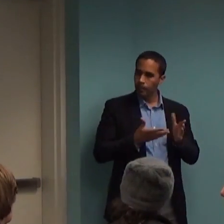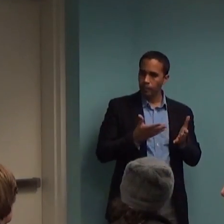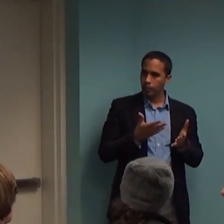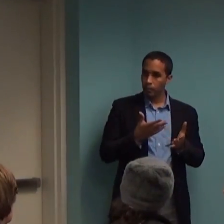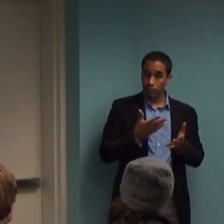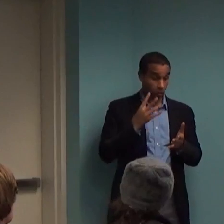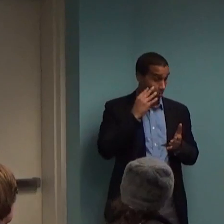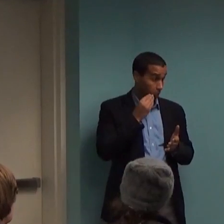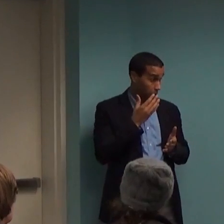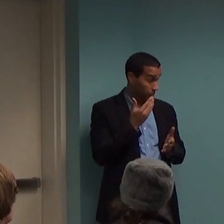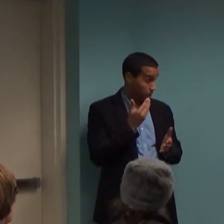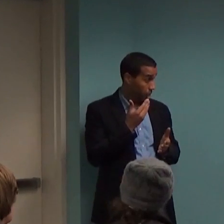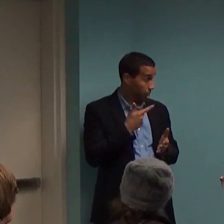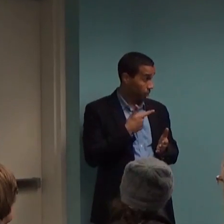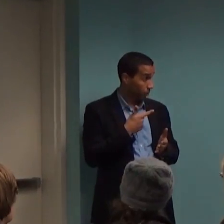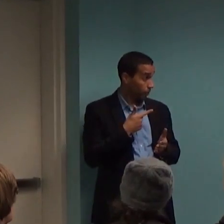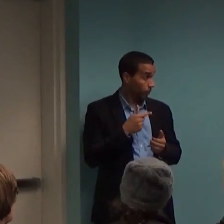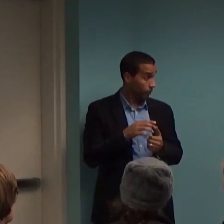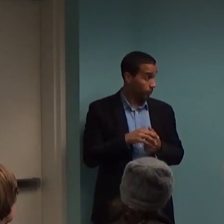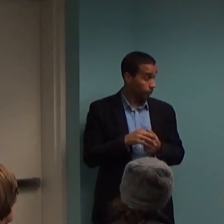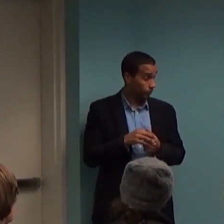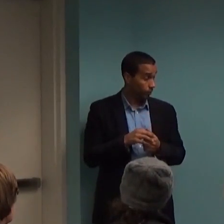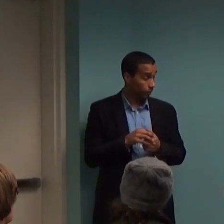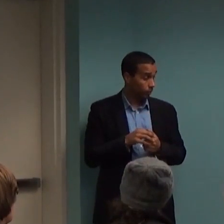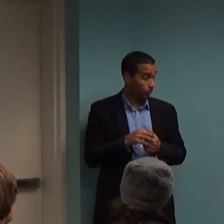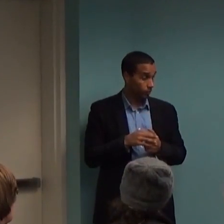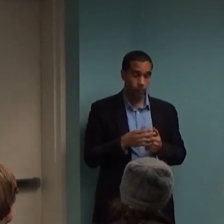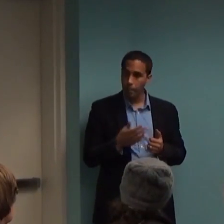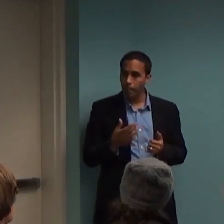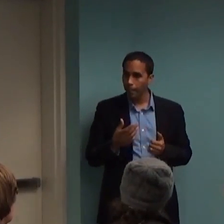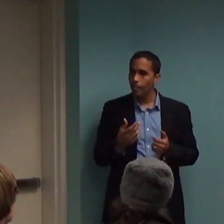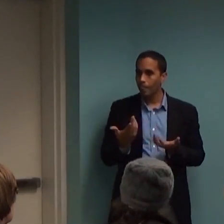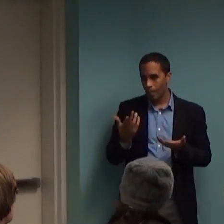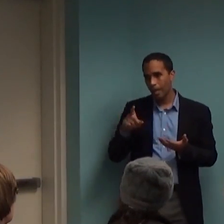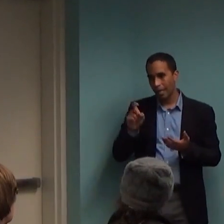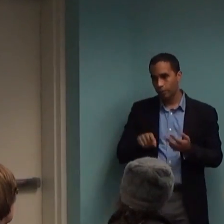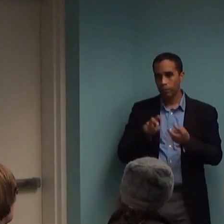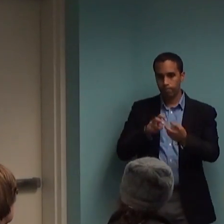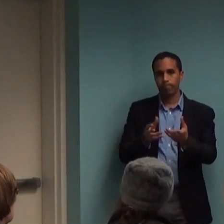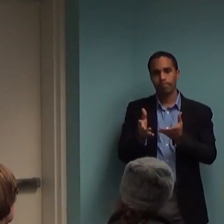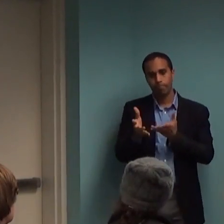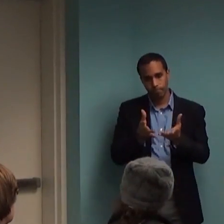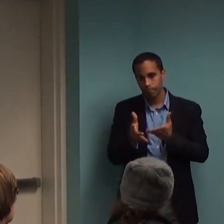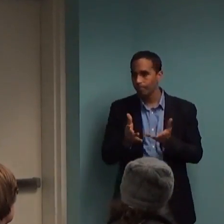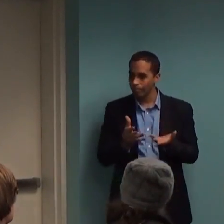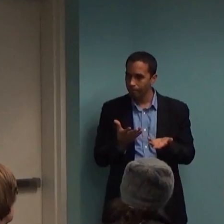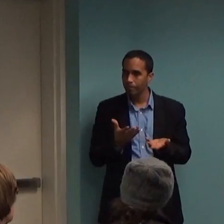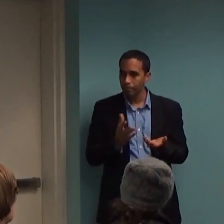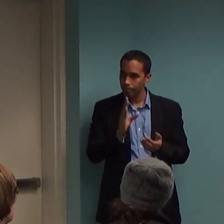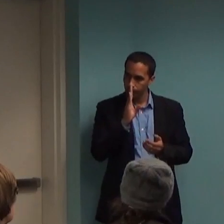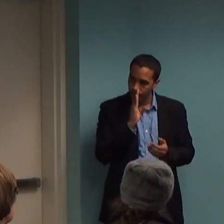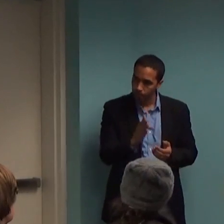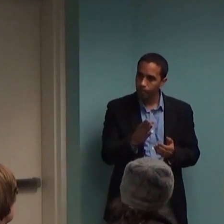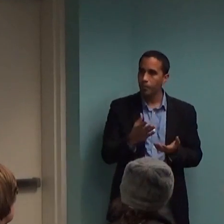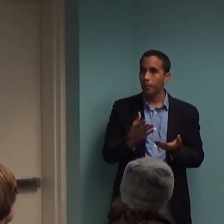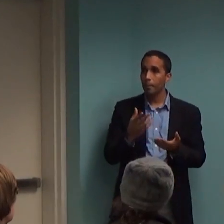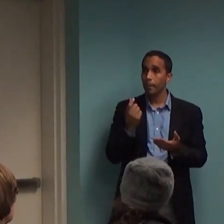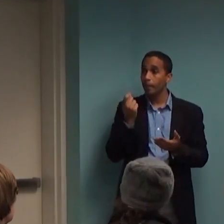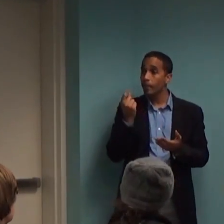I have, yeah. How have you? Well, I mean, it requires some discussion about, you know, possible other causes. And